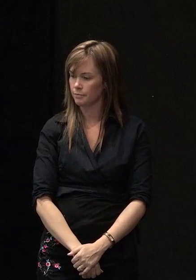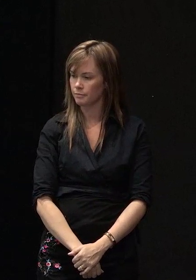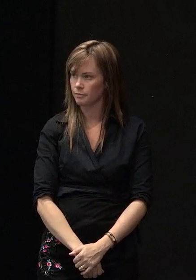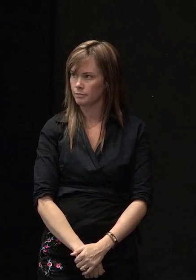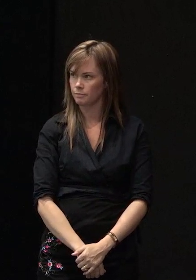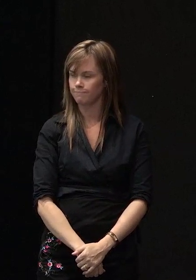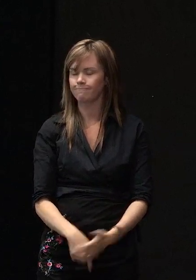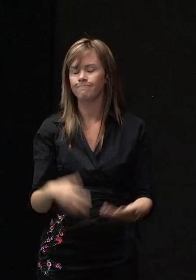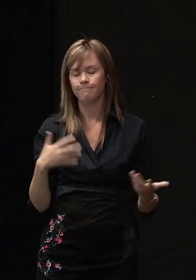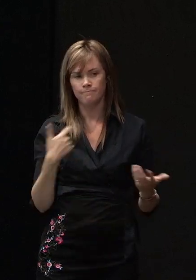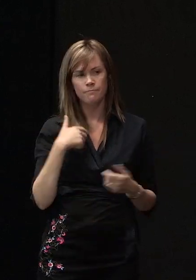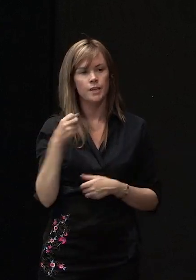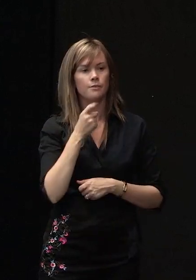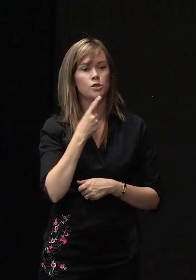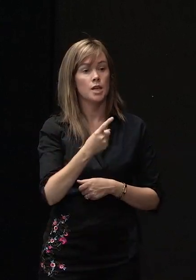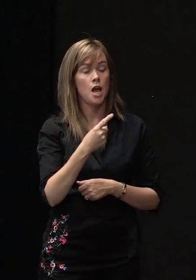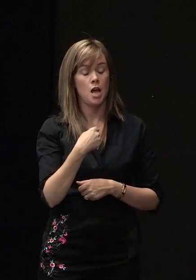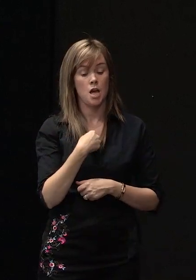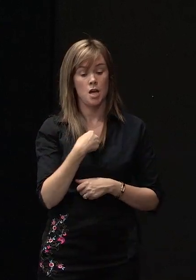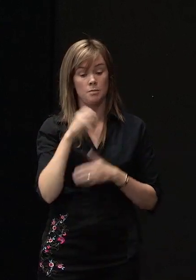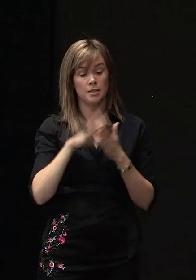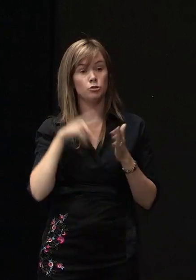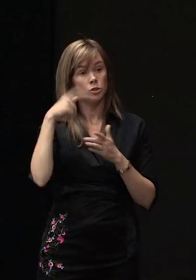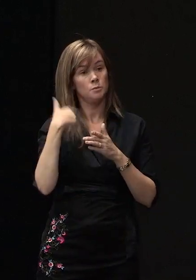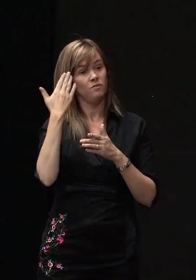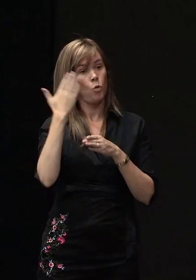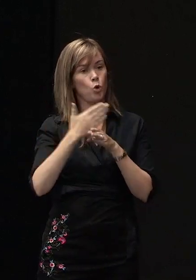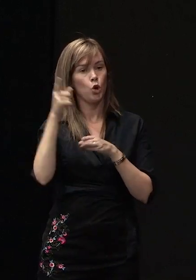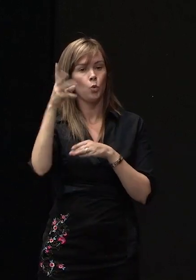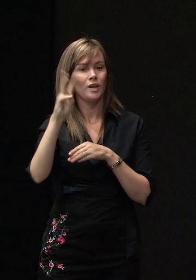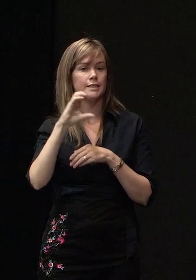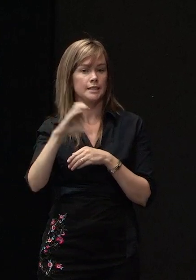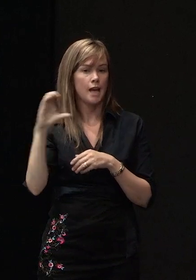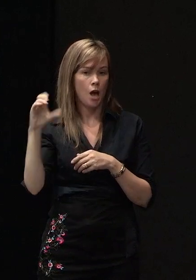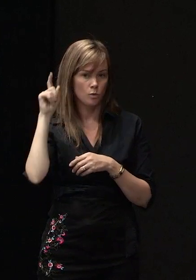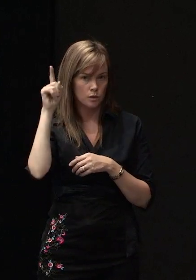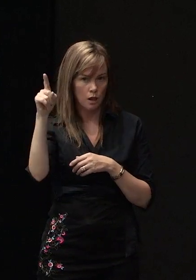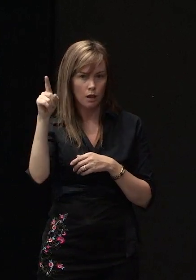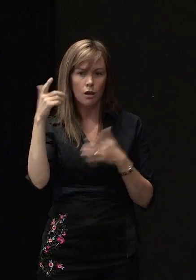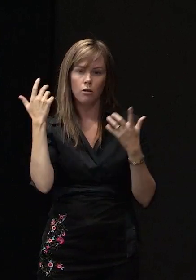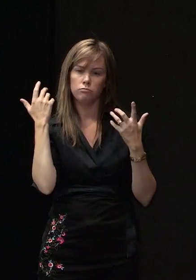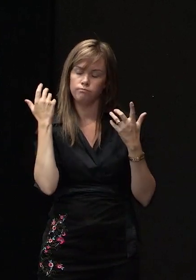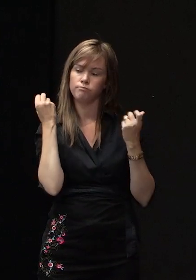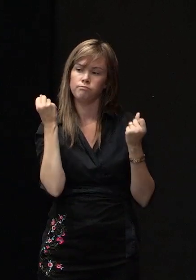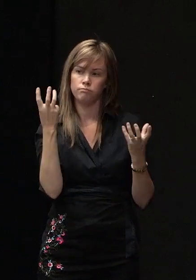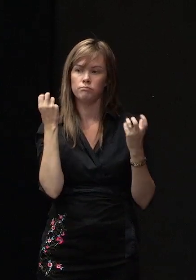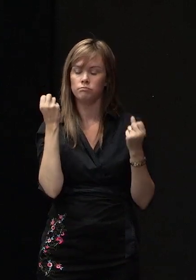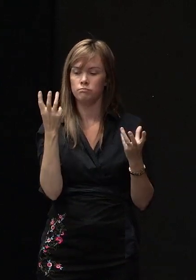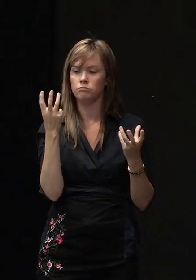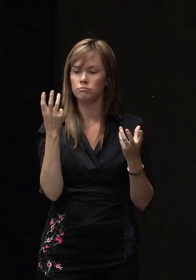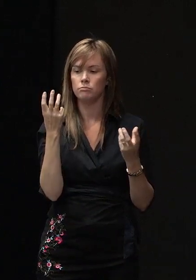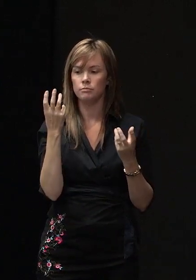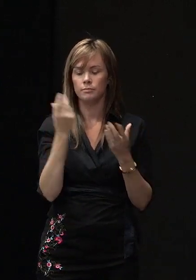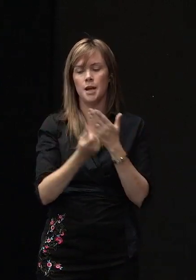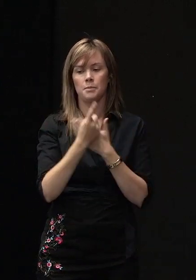I have to say my experience of working at Wellington City Council, all too often I've seen people when